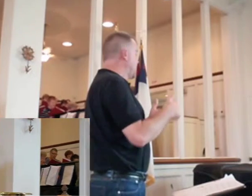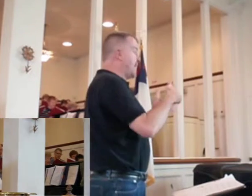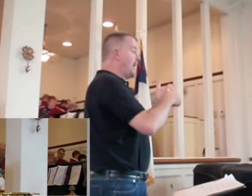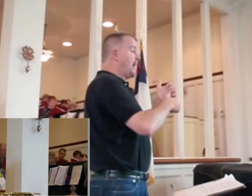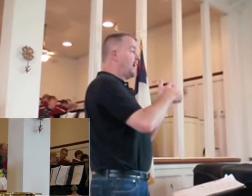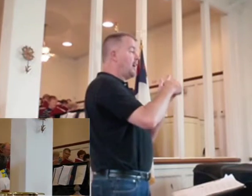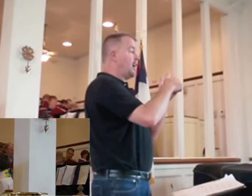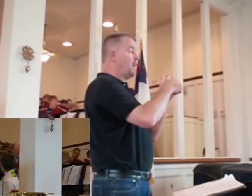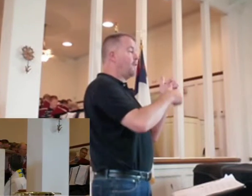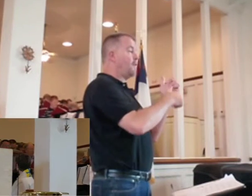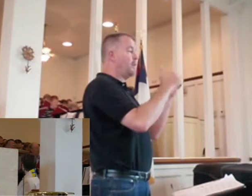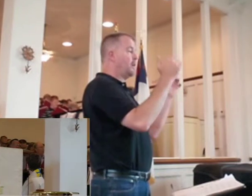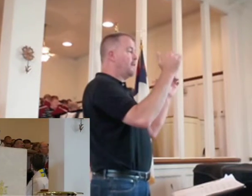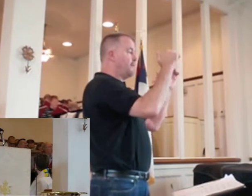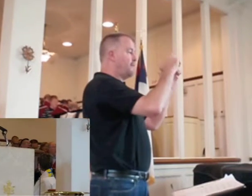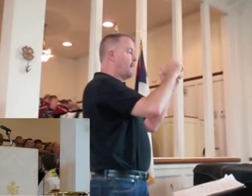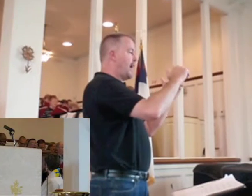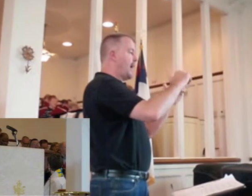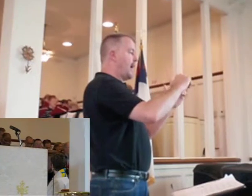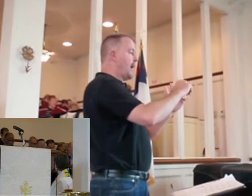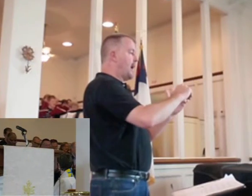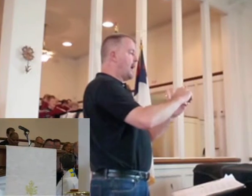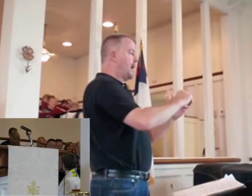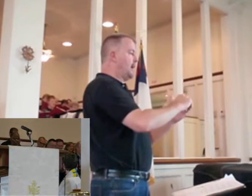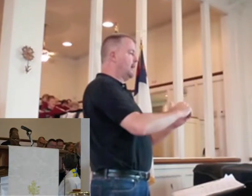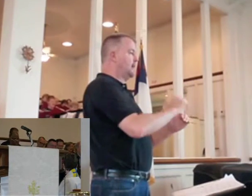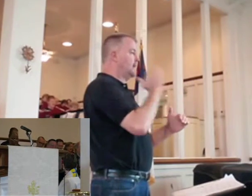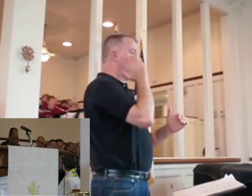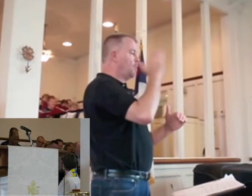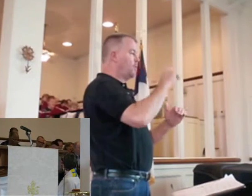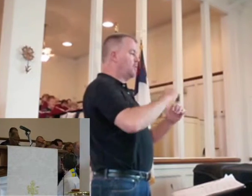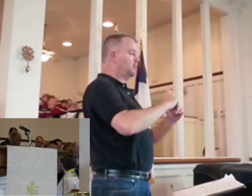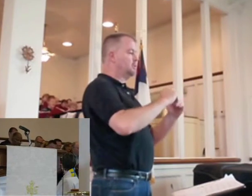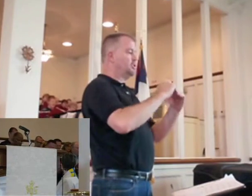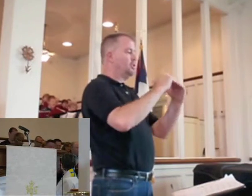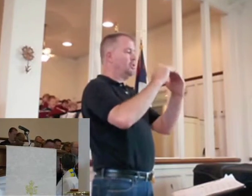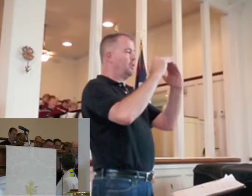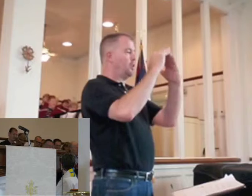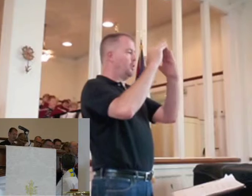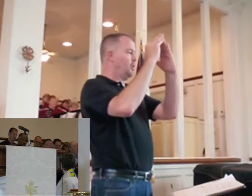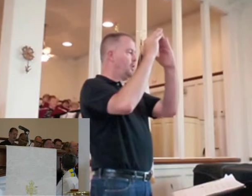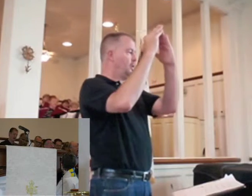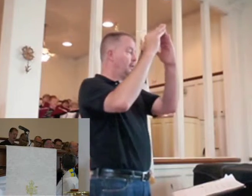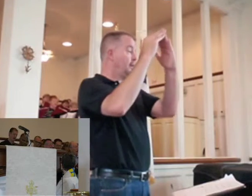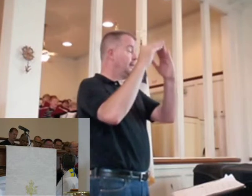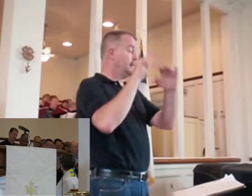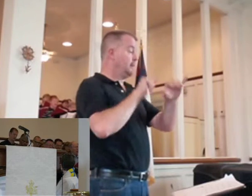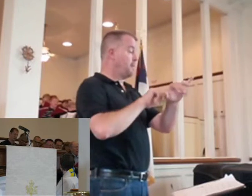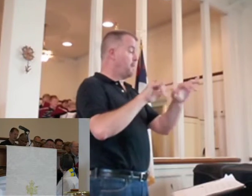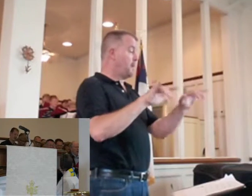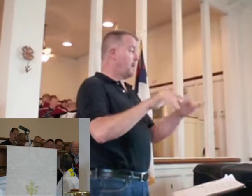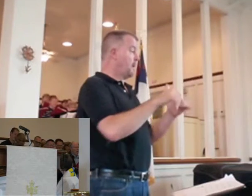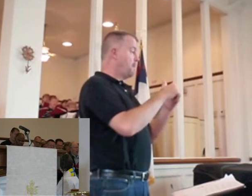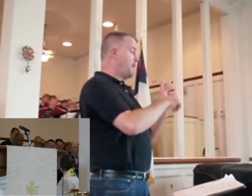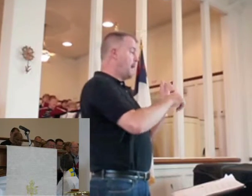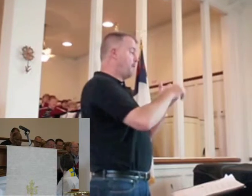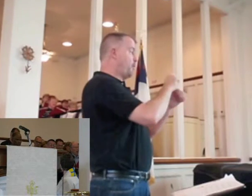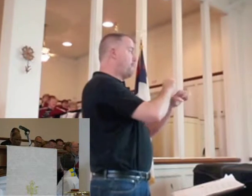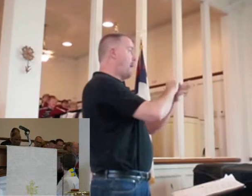shall be exalted, and every mountain